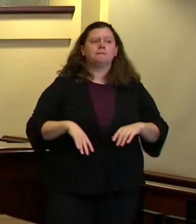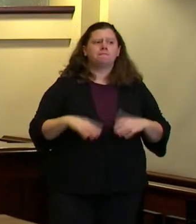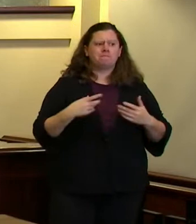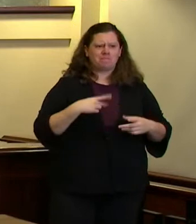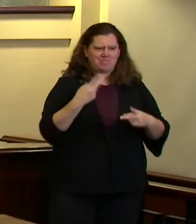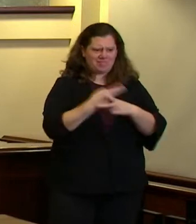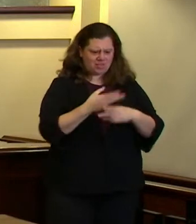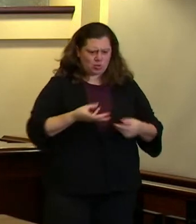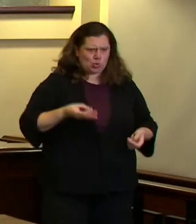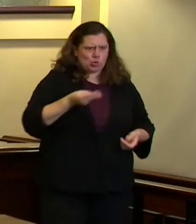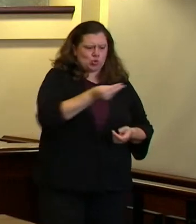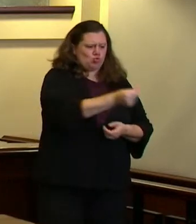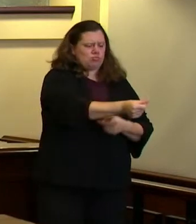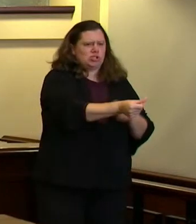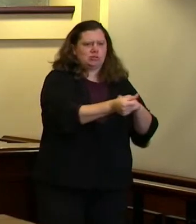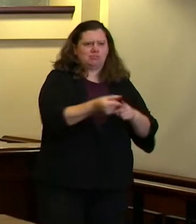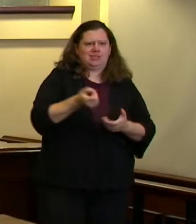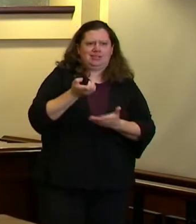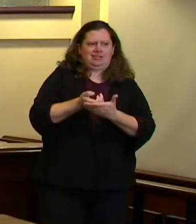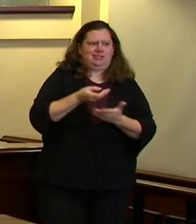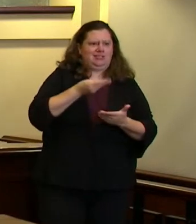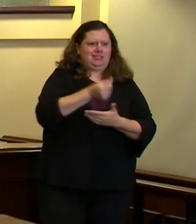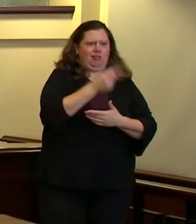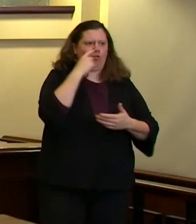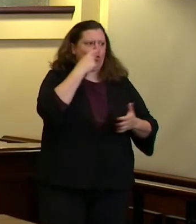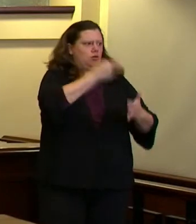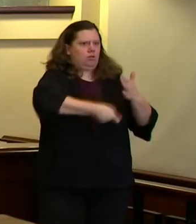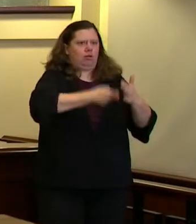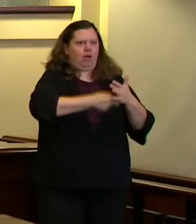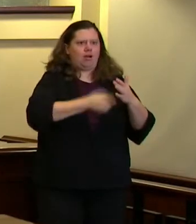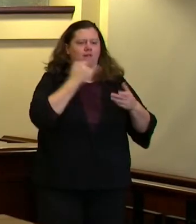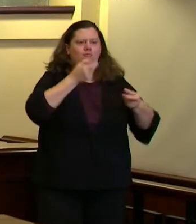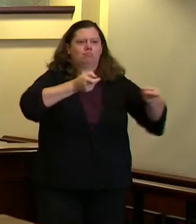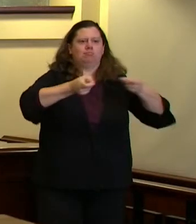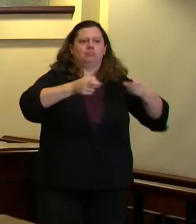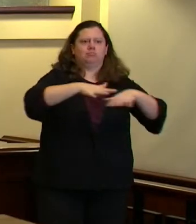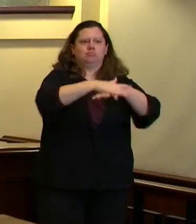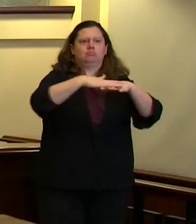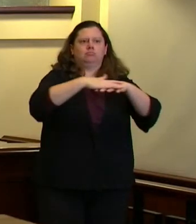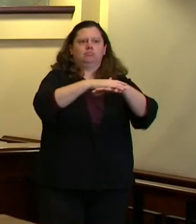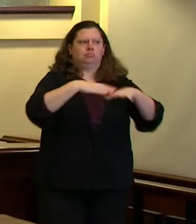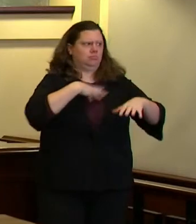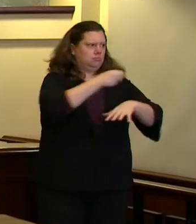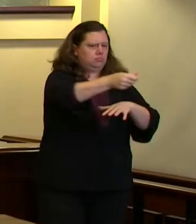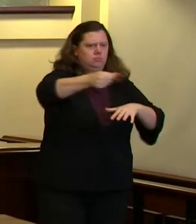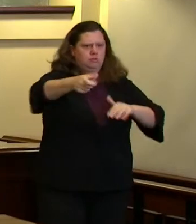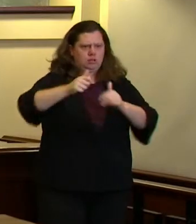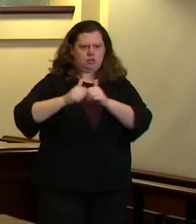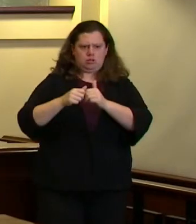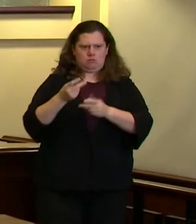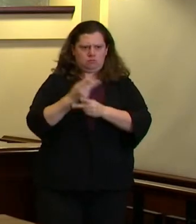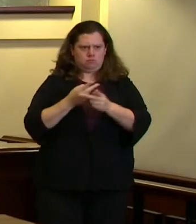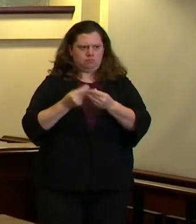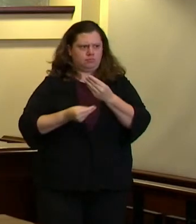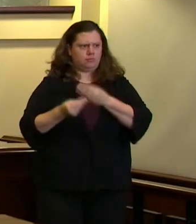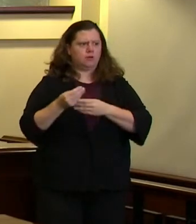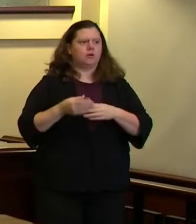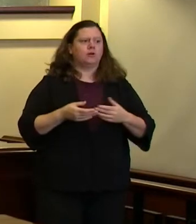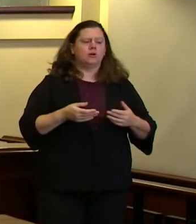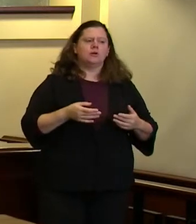for costs incurred that's also on the table we're pretty far down the road on these discussions and my expectation